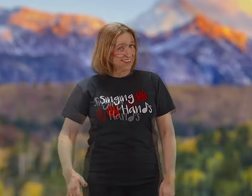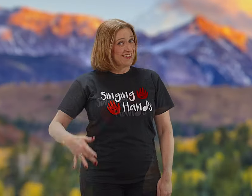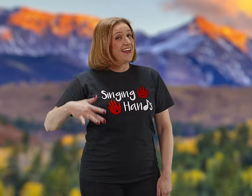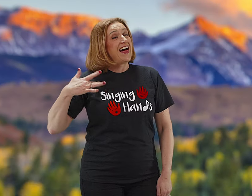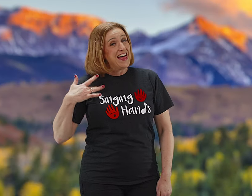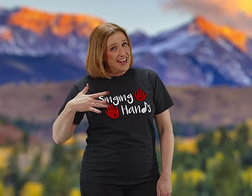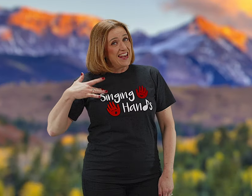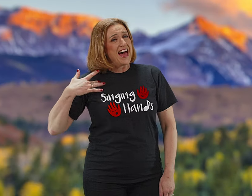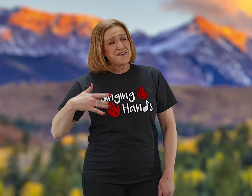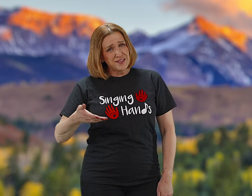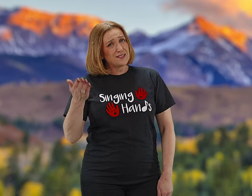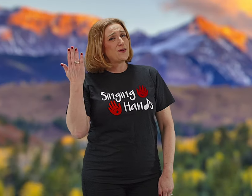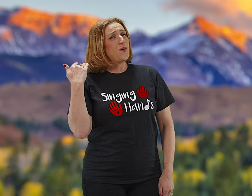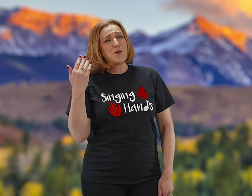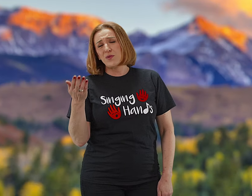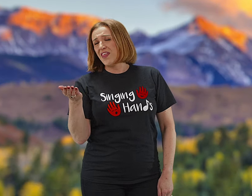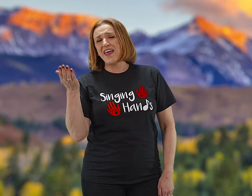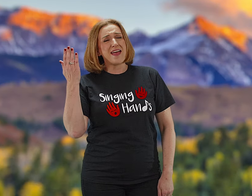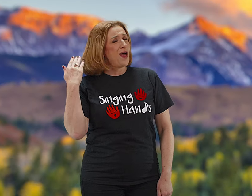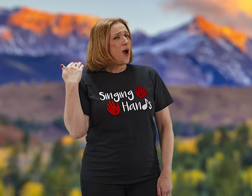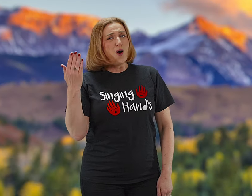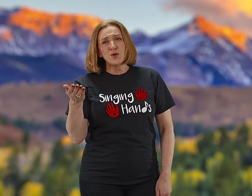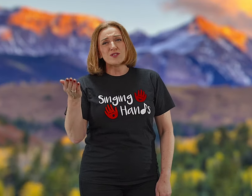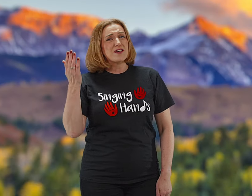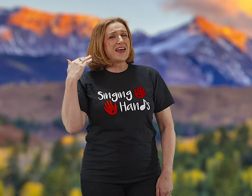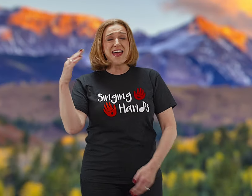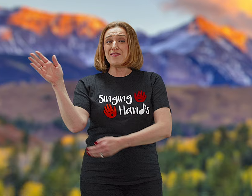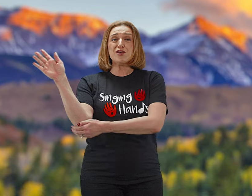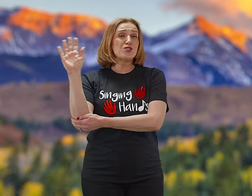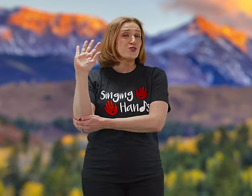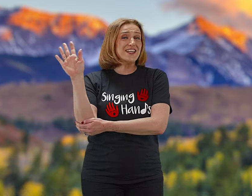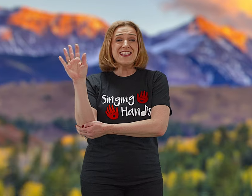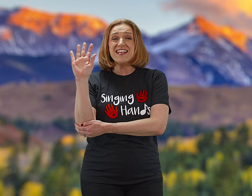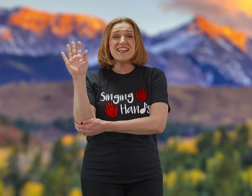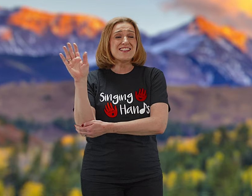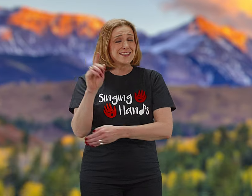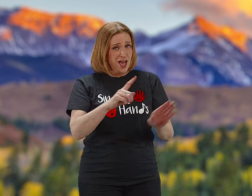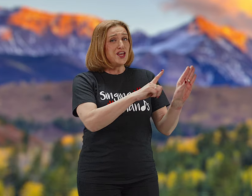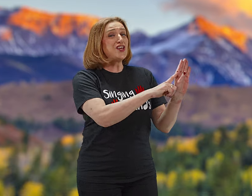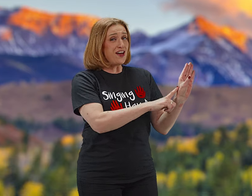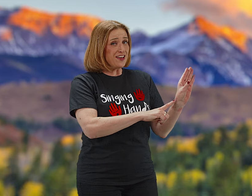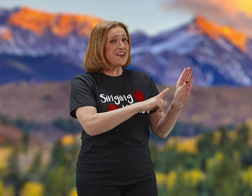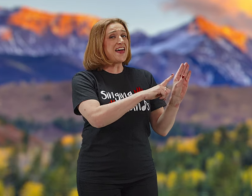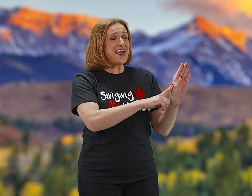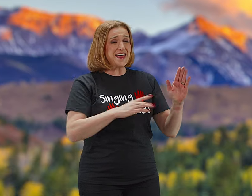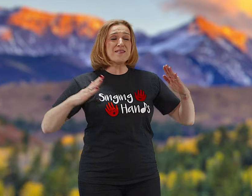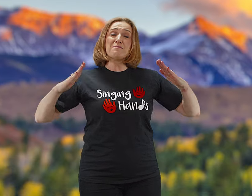Life is older, older than the trees, younger than the